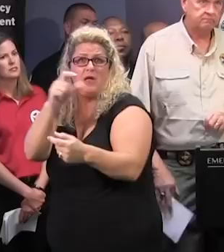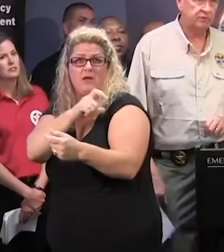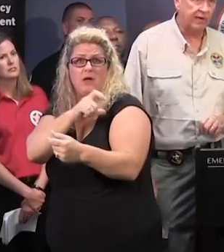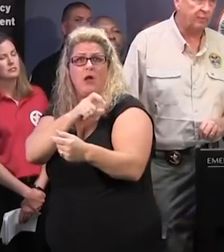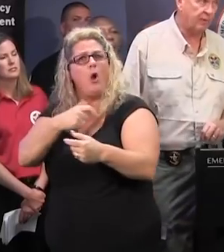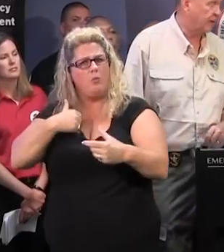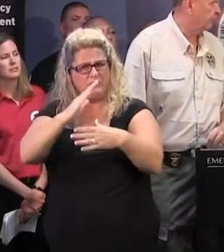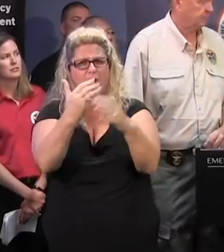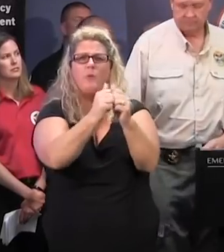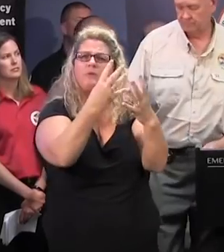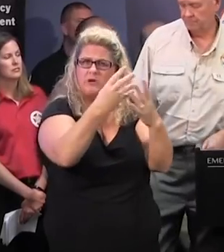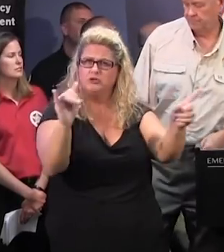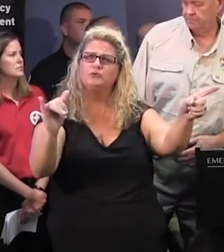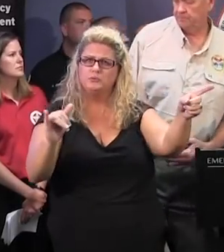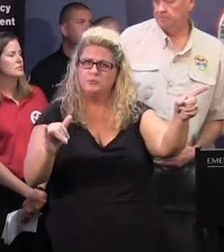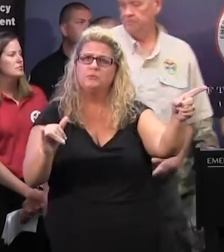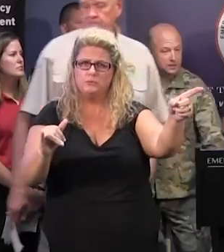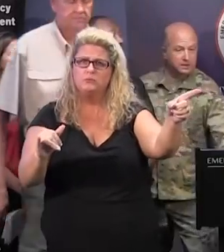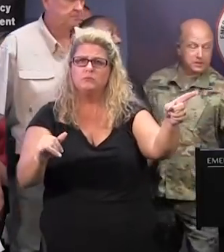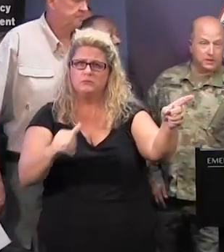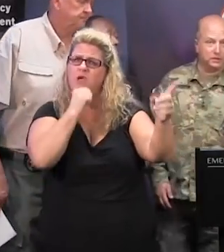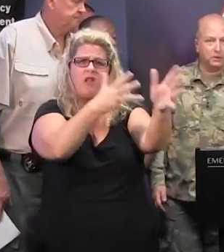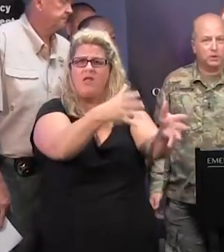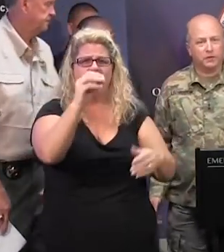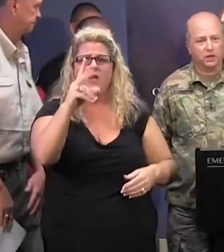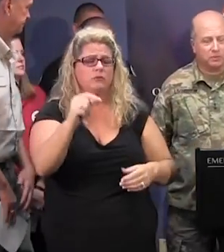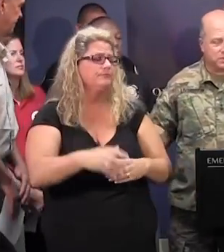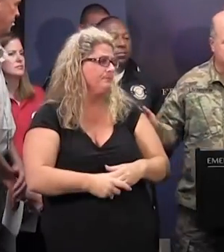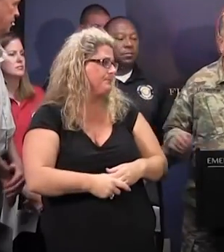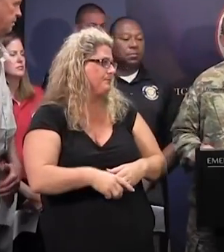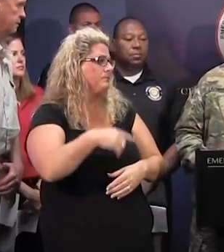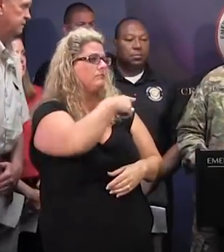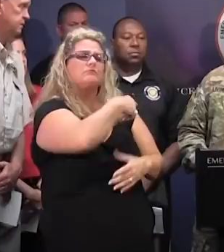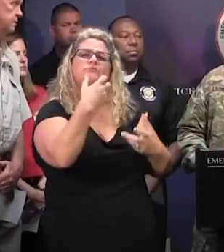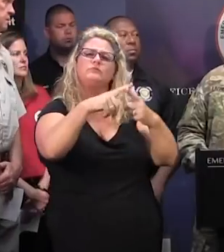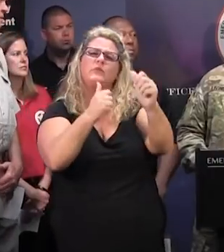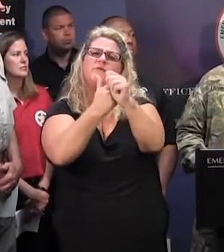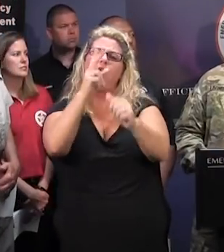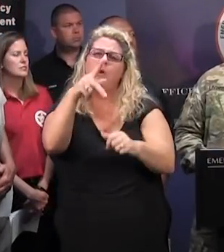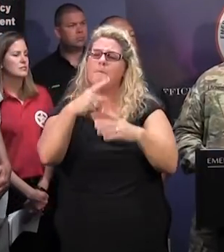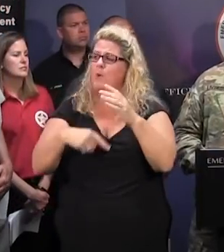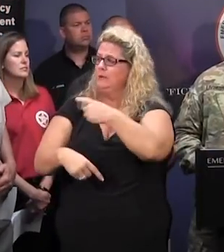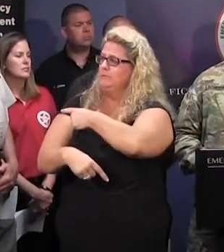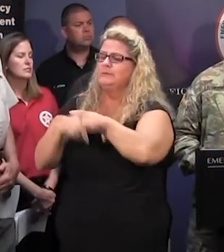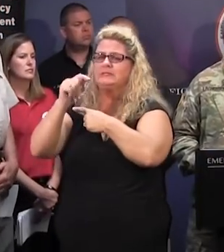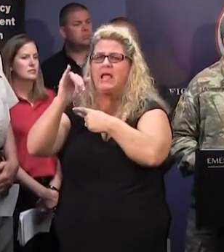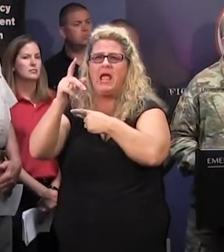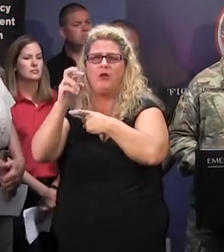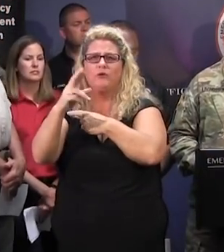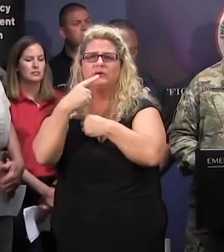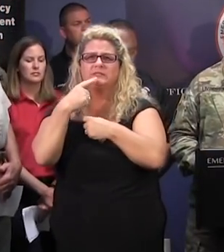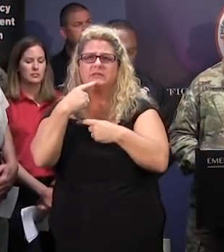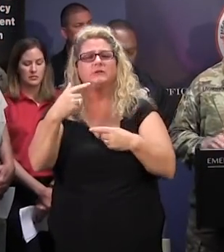them so they can prepare. Governor? Yes. Thank you, Governor. Governor, I wanted to follow up on something that Colonel Taylor has been talking about